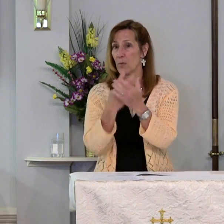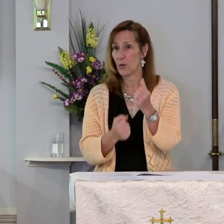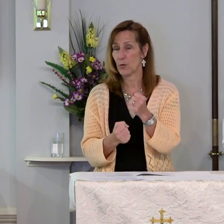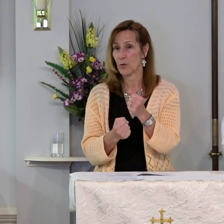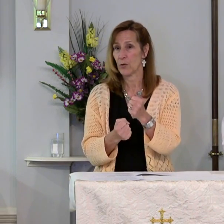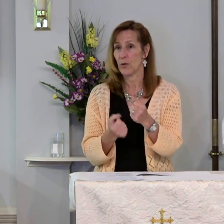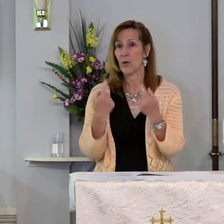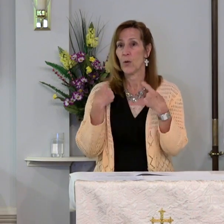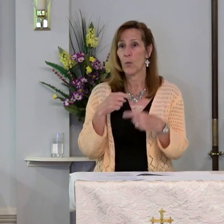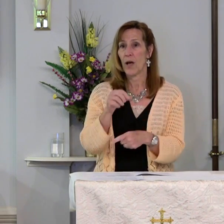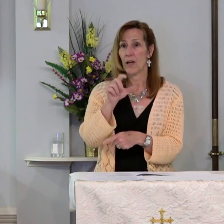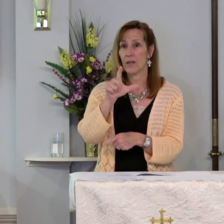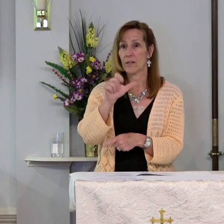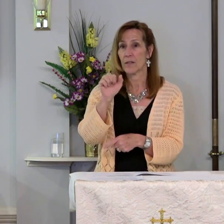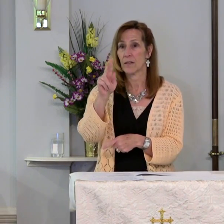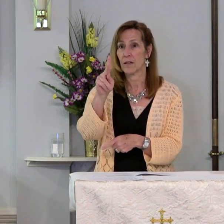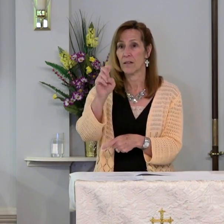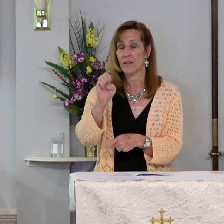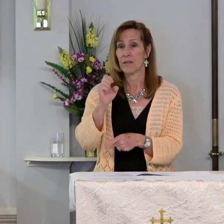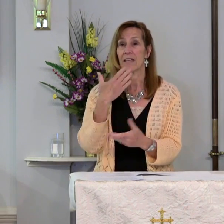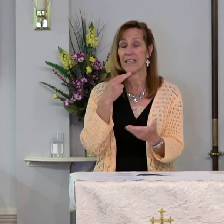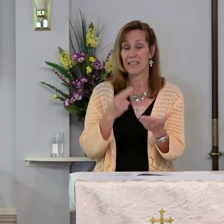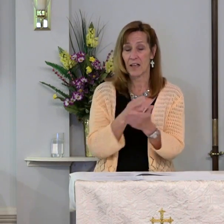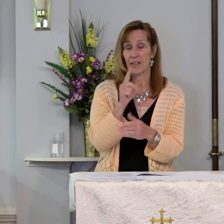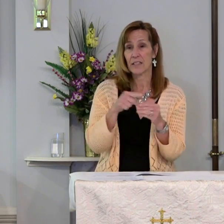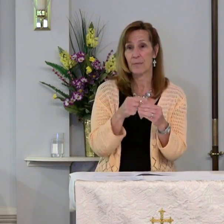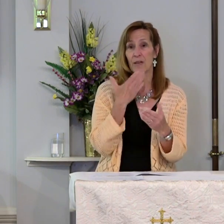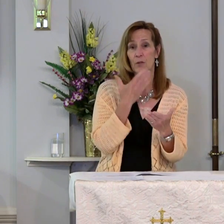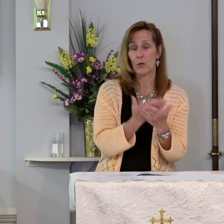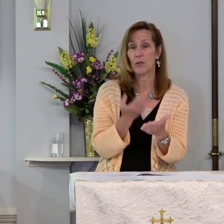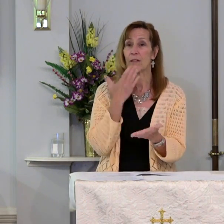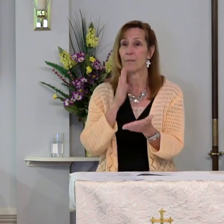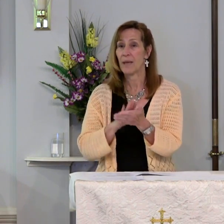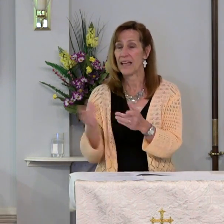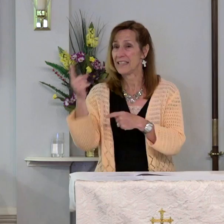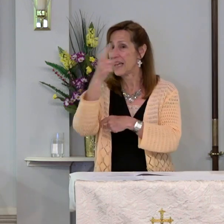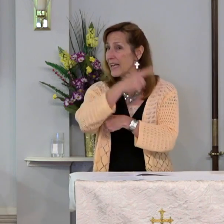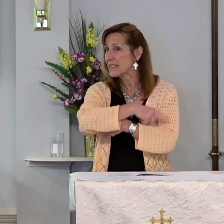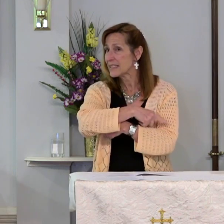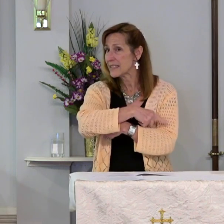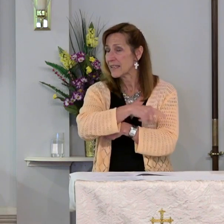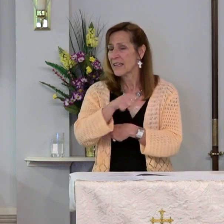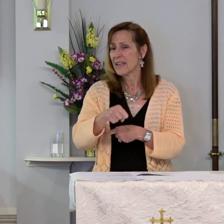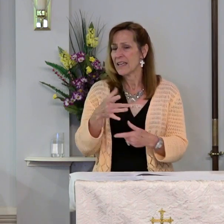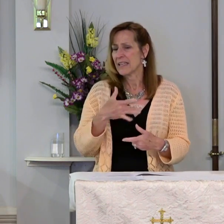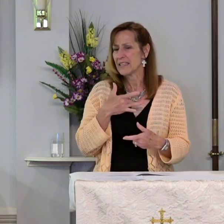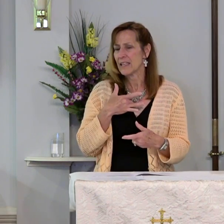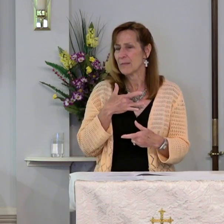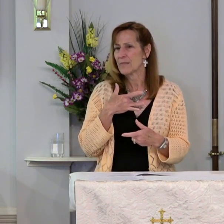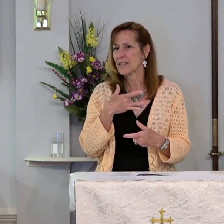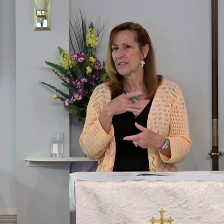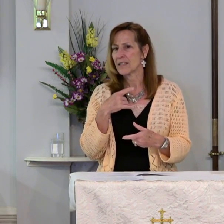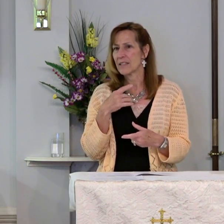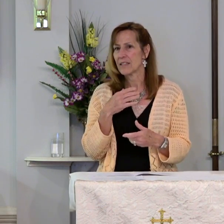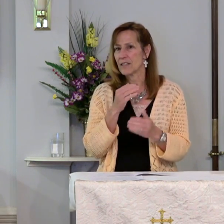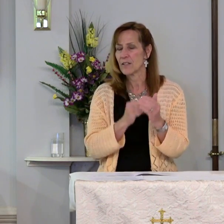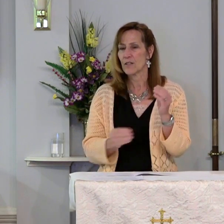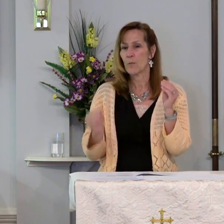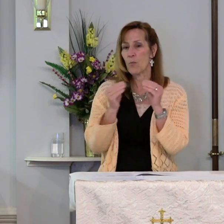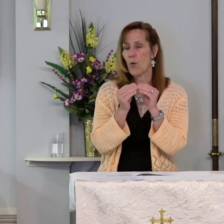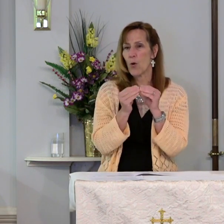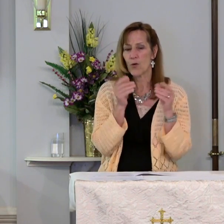And while Luke is honest about good and bad days, he seems to elevate the good